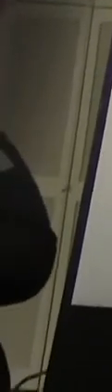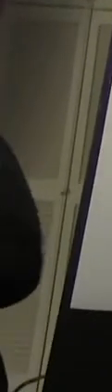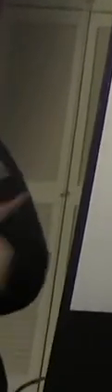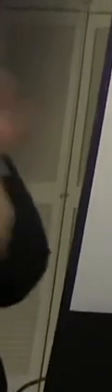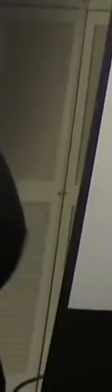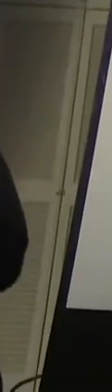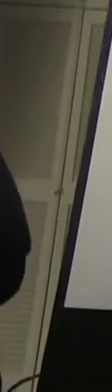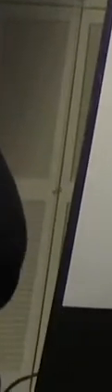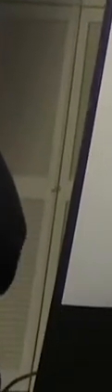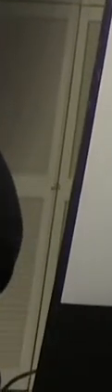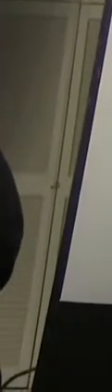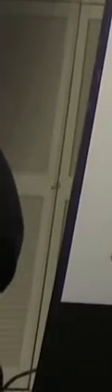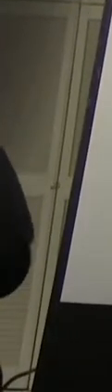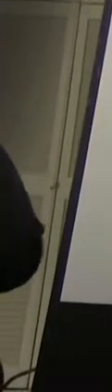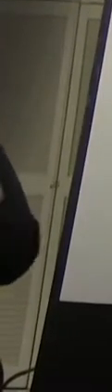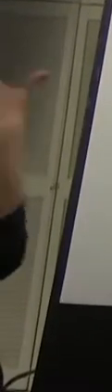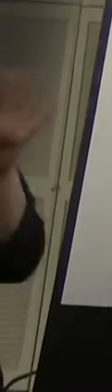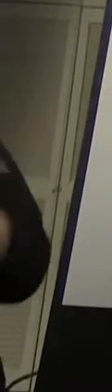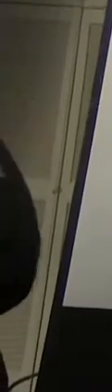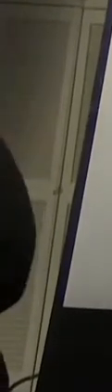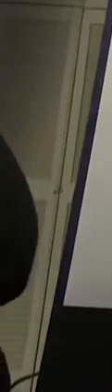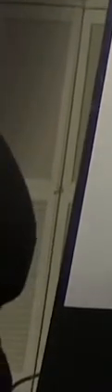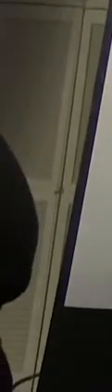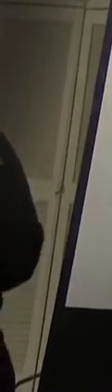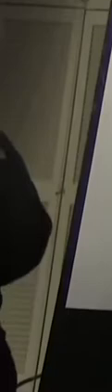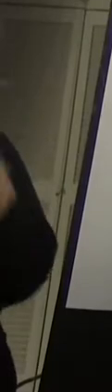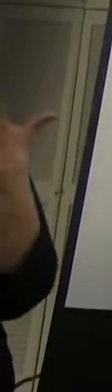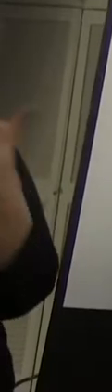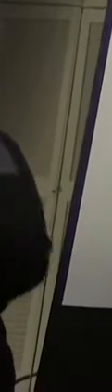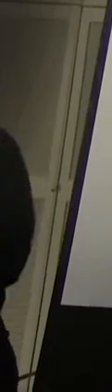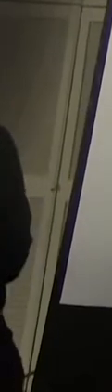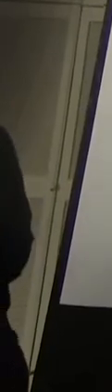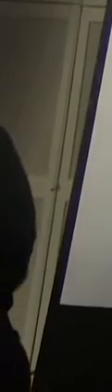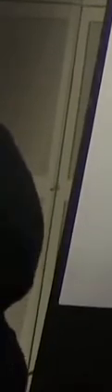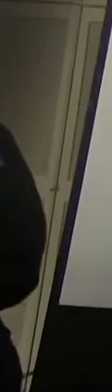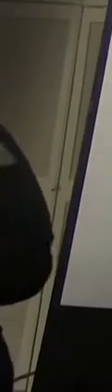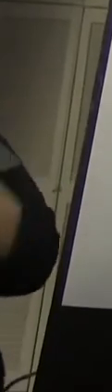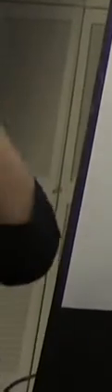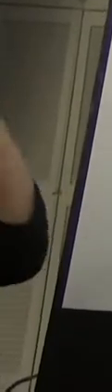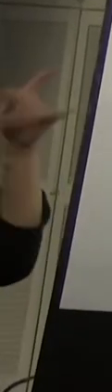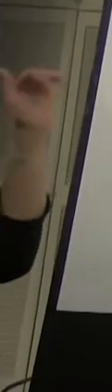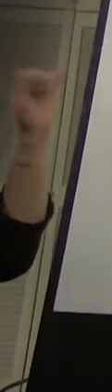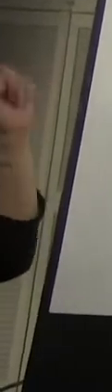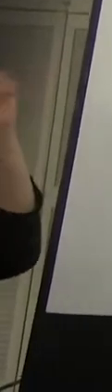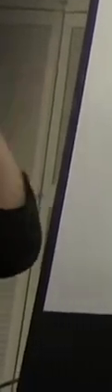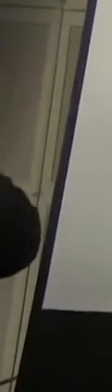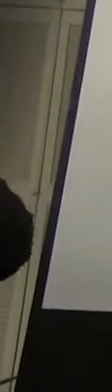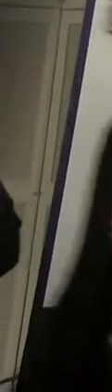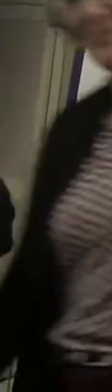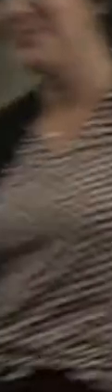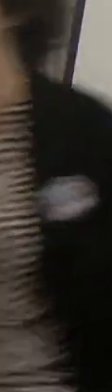and I love this energy. So thank you very much, Sarah, for letting me speak. And I'm so glad we're all here. Thanks.